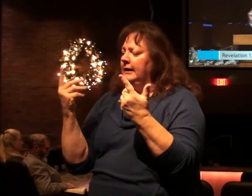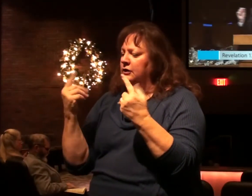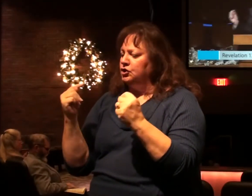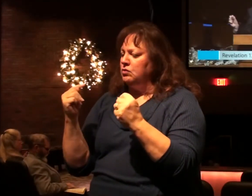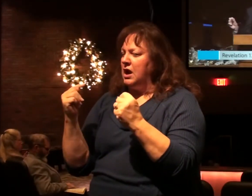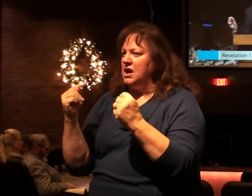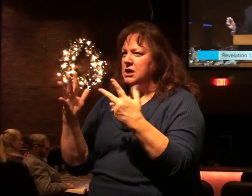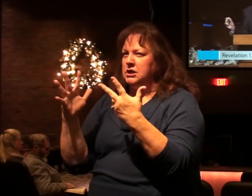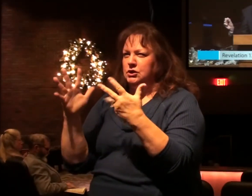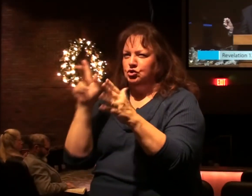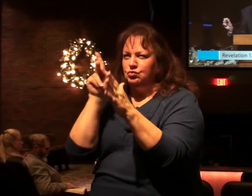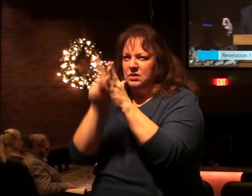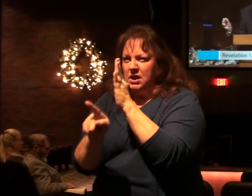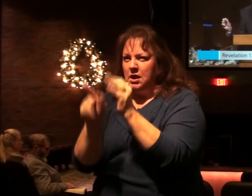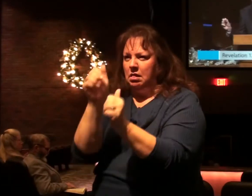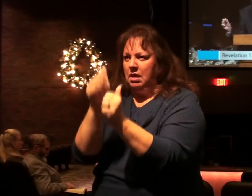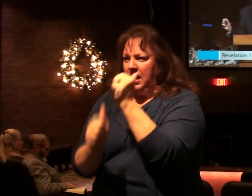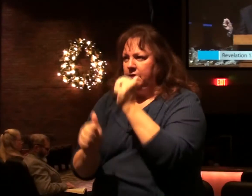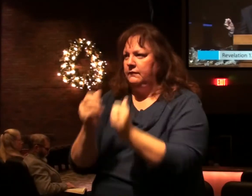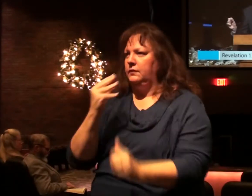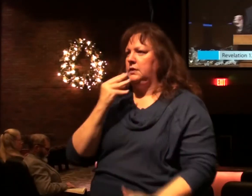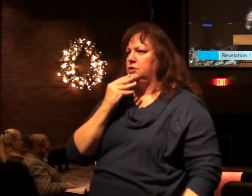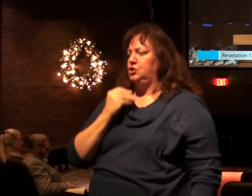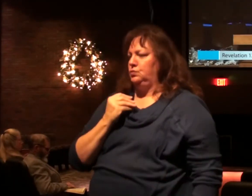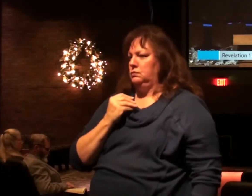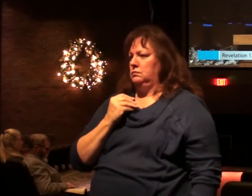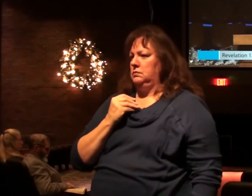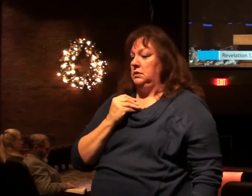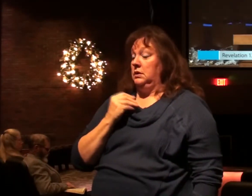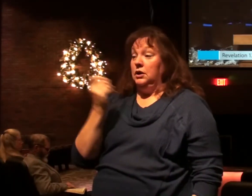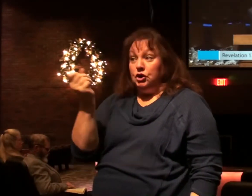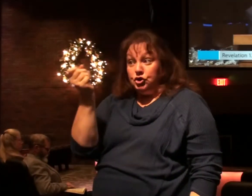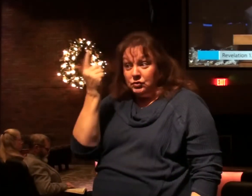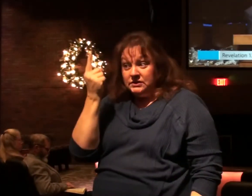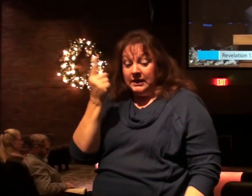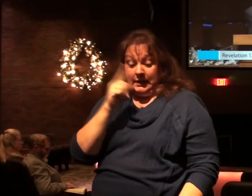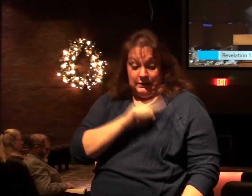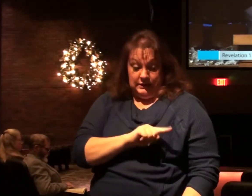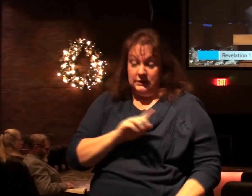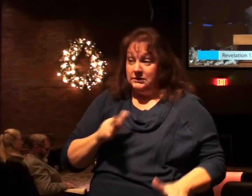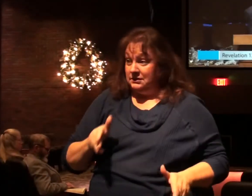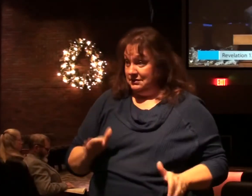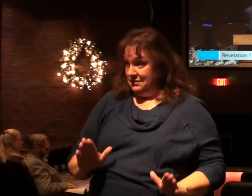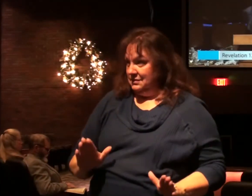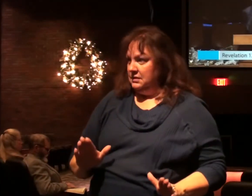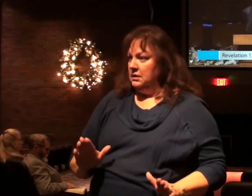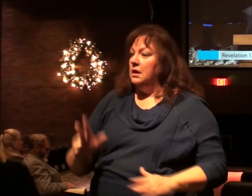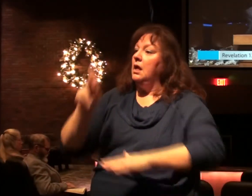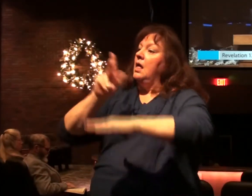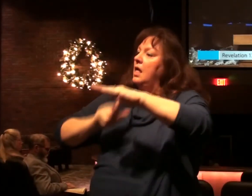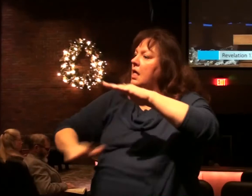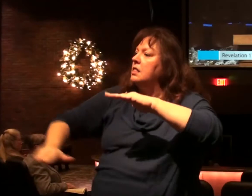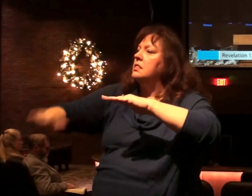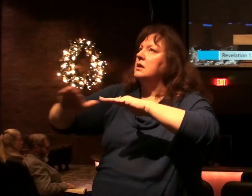destroy every Jew. So you see all that's involved in the devil? the kingdom the Jewish in